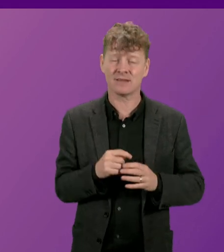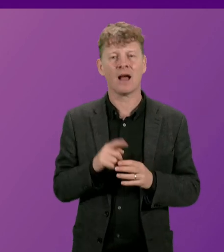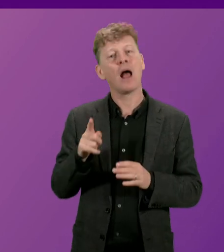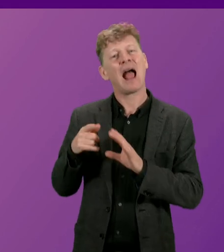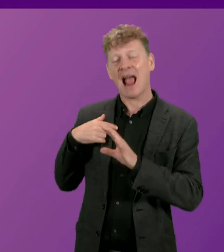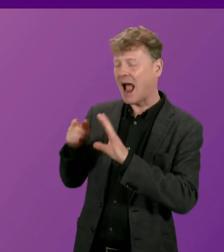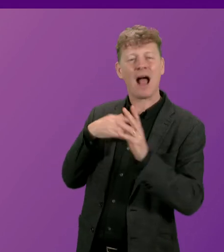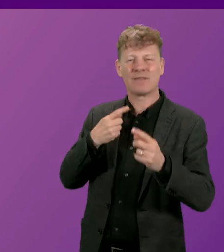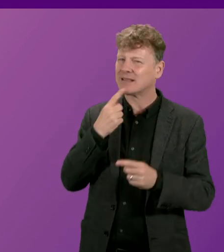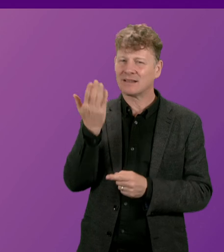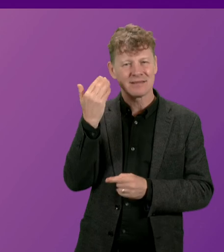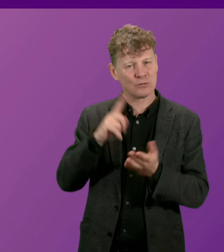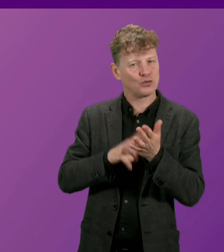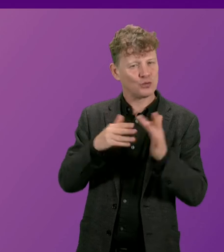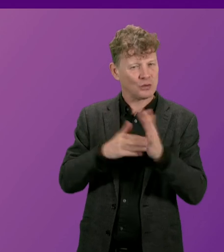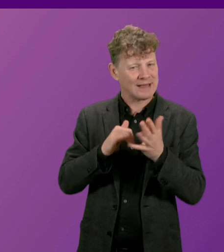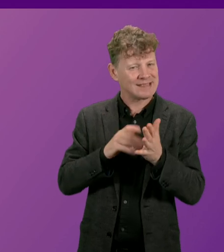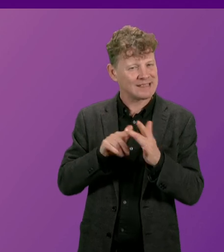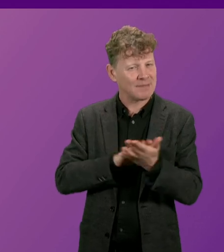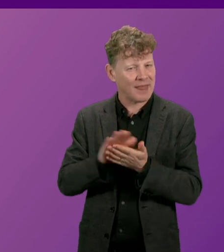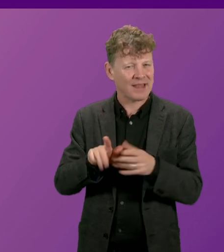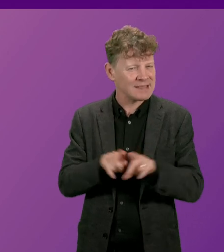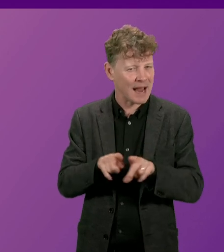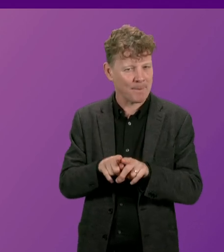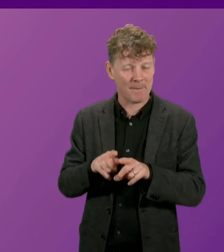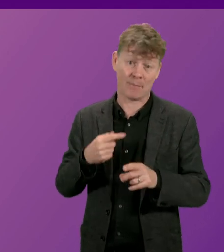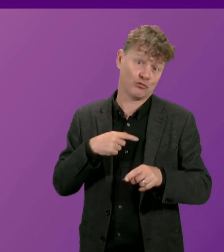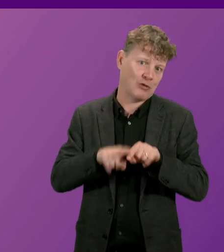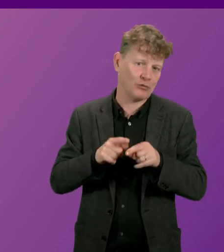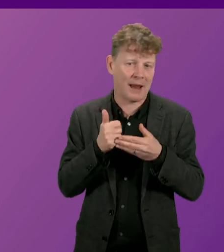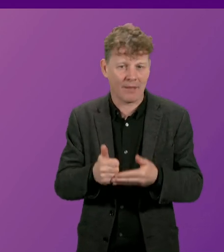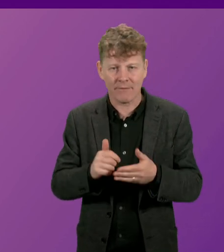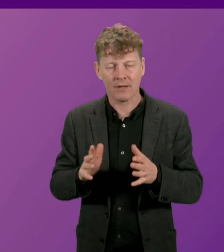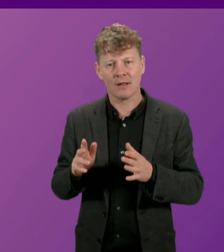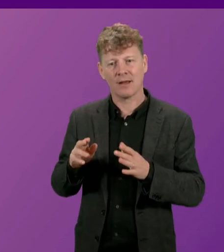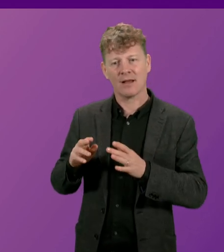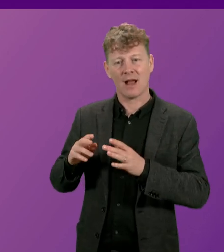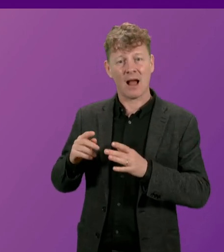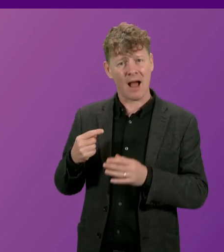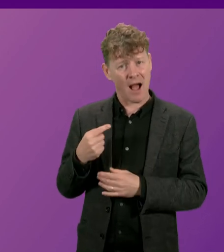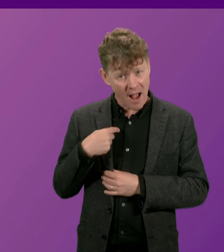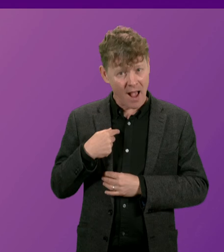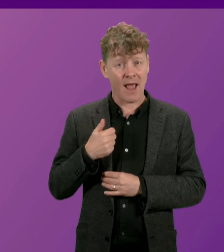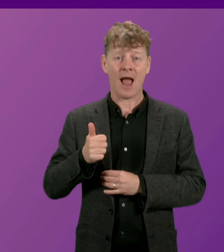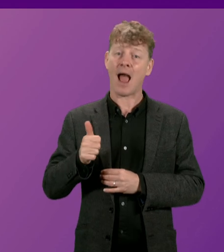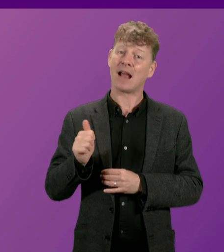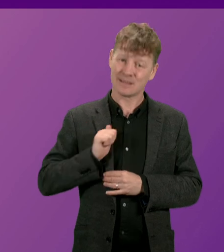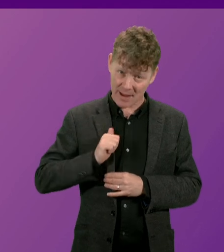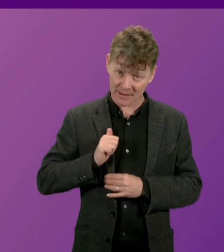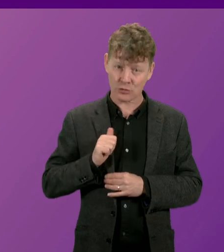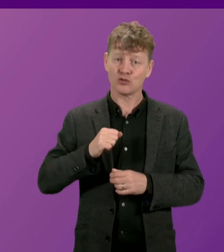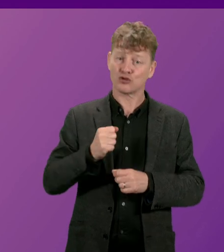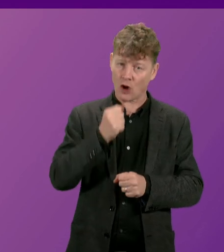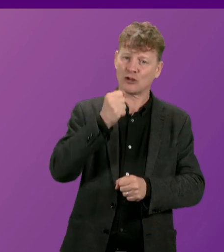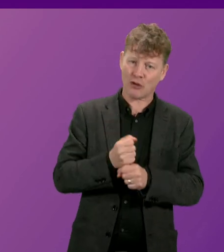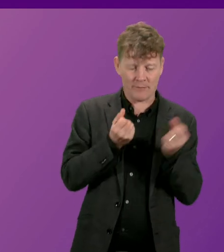Police Scotland, what I said to Liz Smith was an attempt to be helpful in this respect, that I would expect the Government to